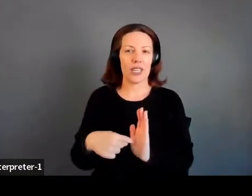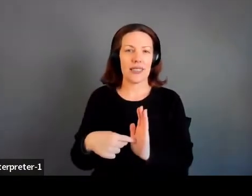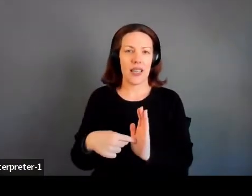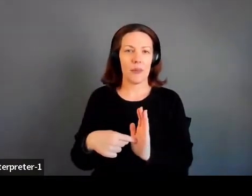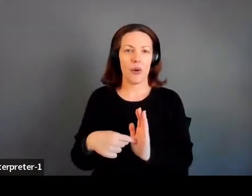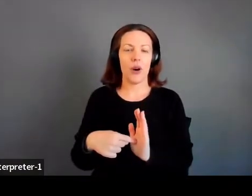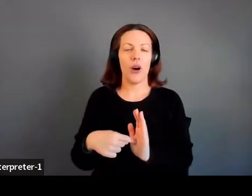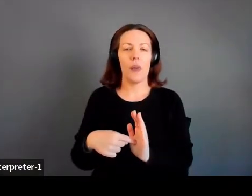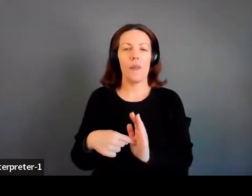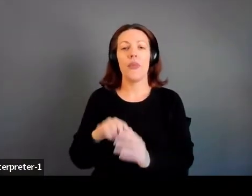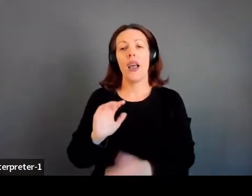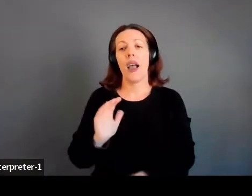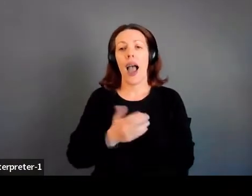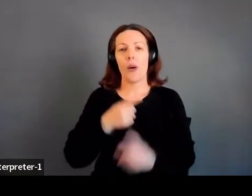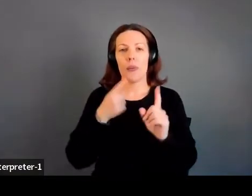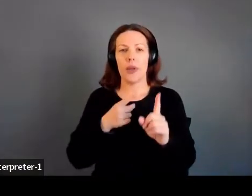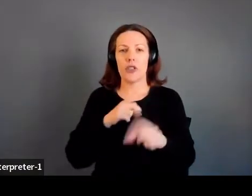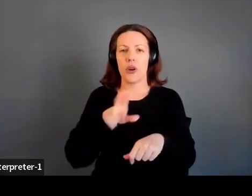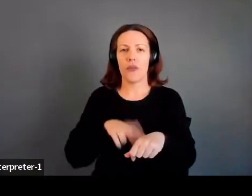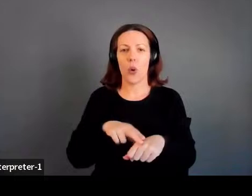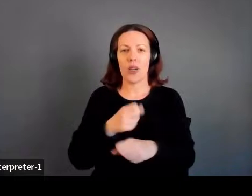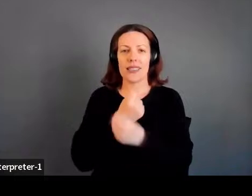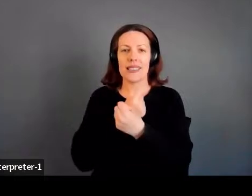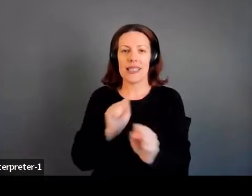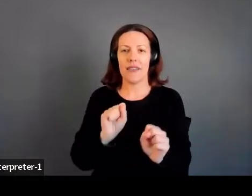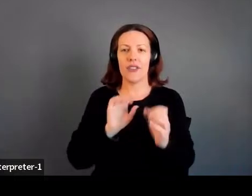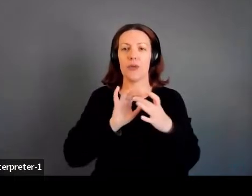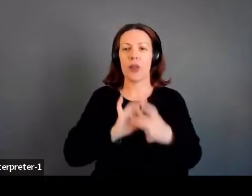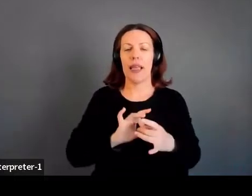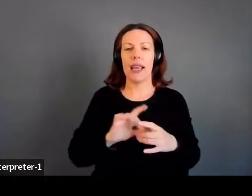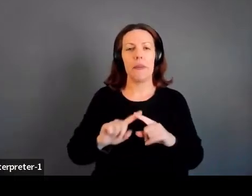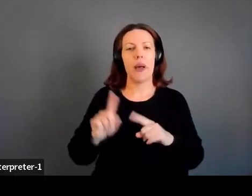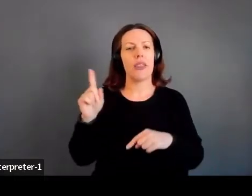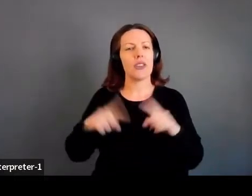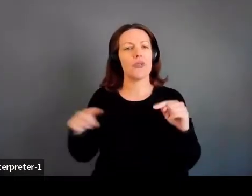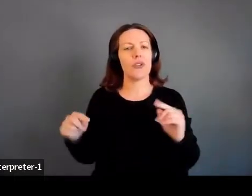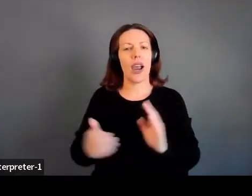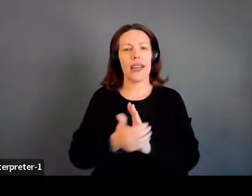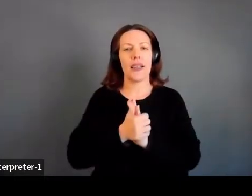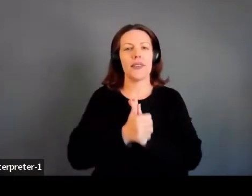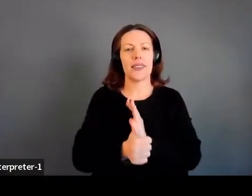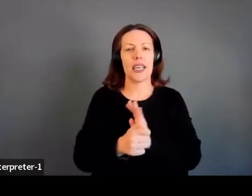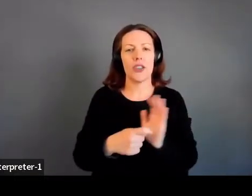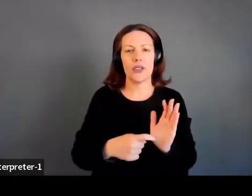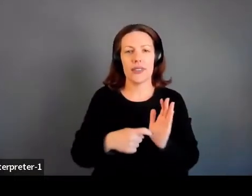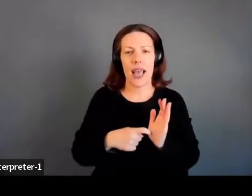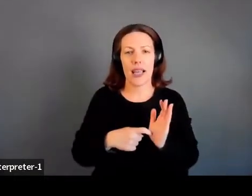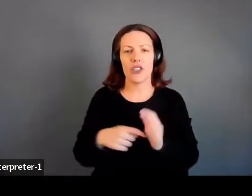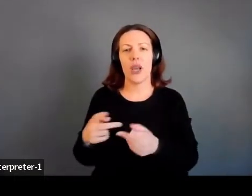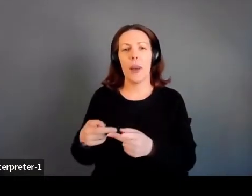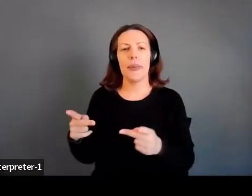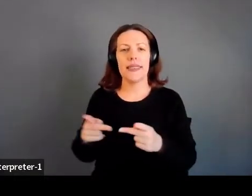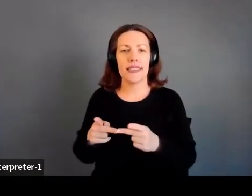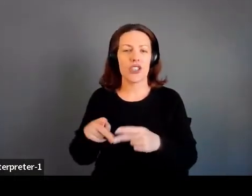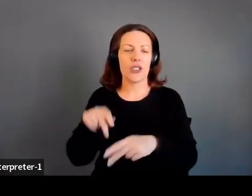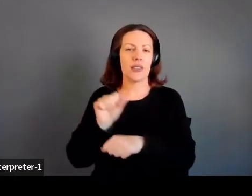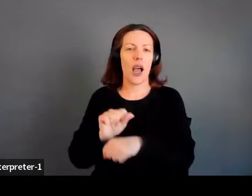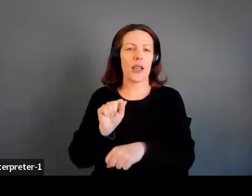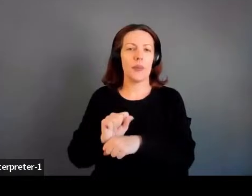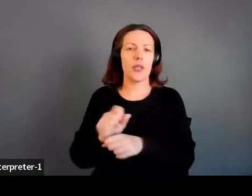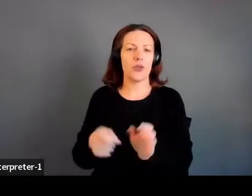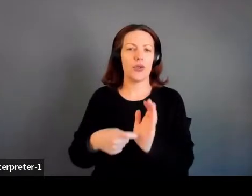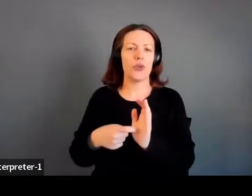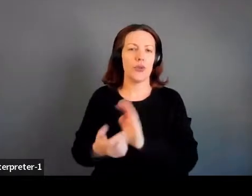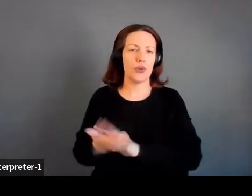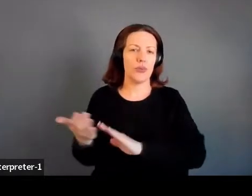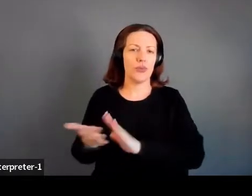our mission of course is safety related, it takes a variety of skill sets and positions and occupations to run the